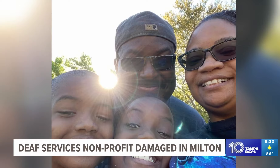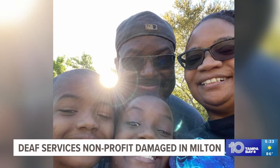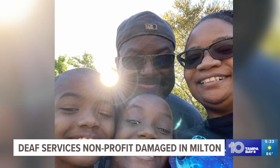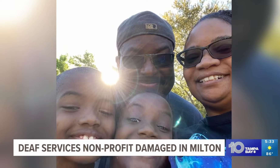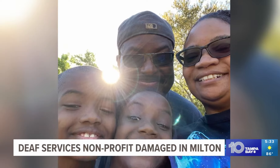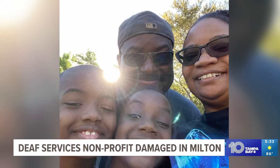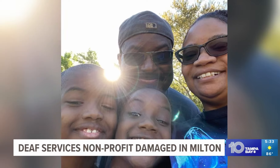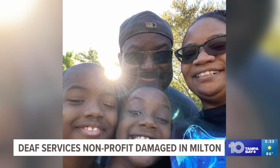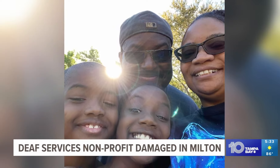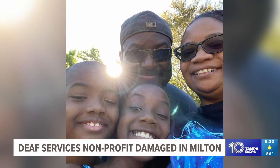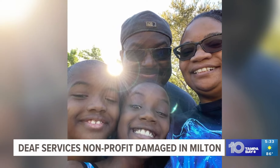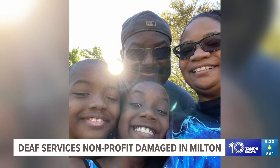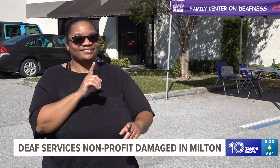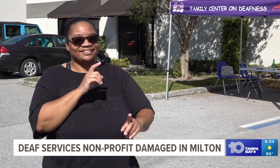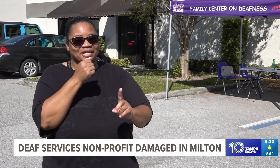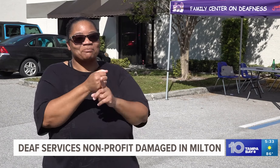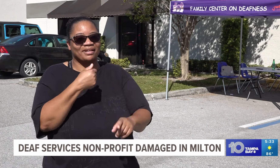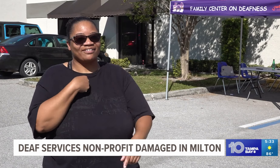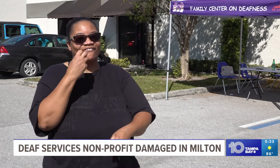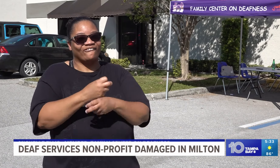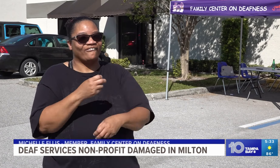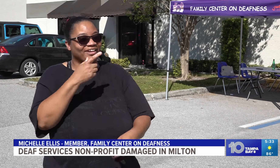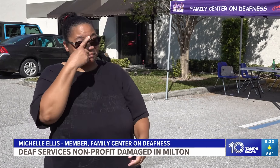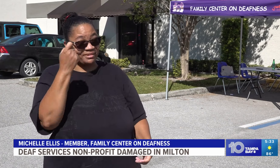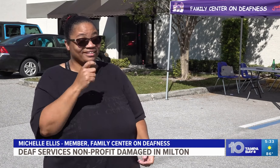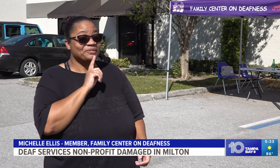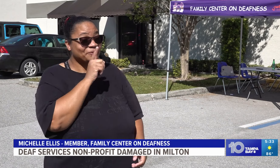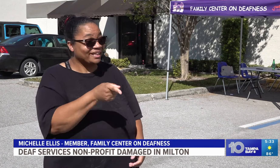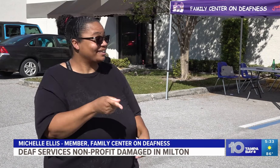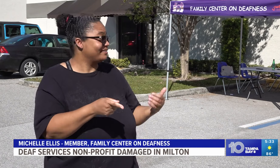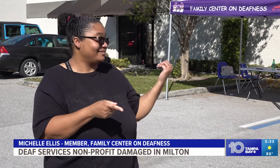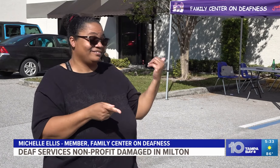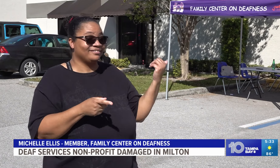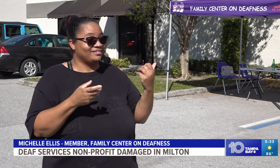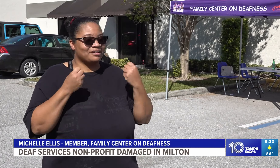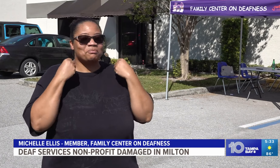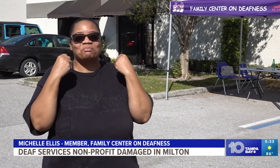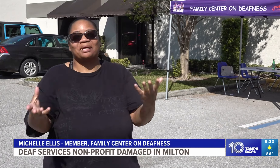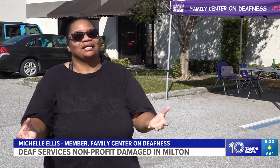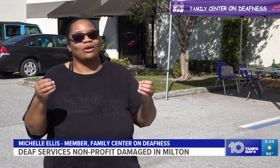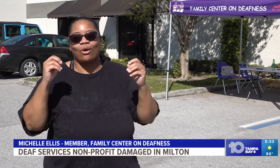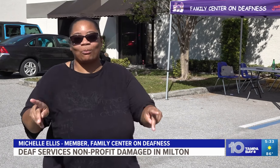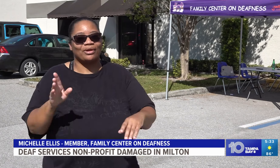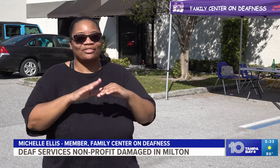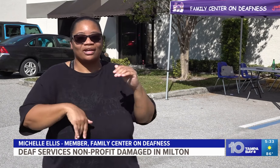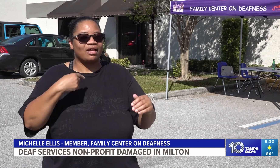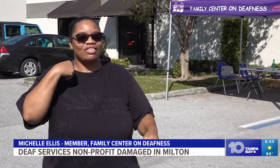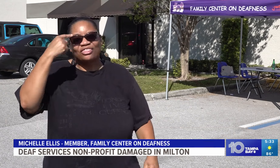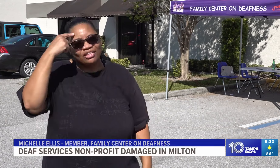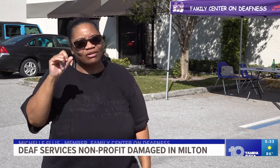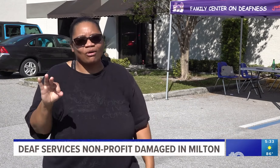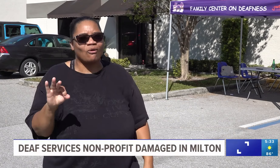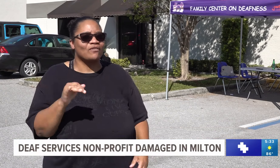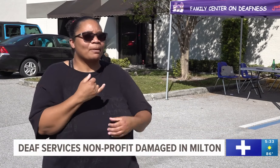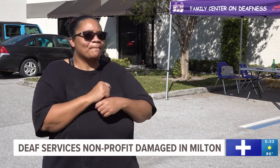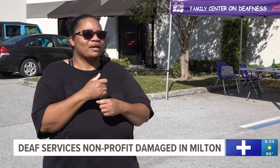changed her life. I don't even have words because they just have such a profound impact on the families.